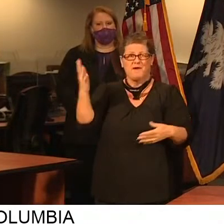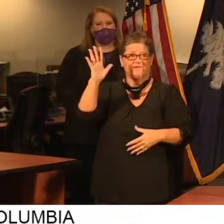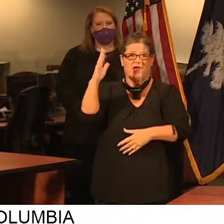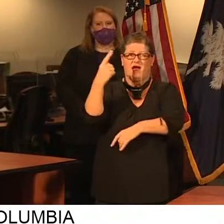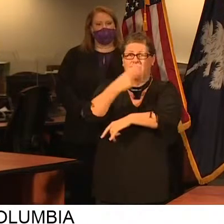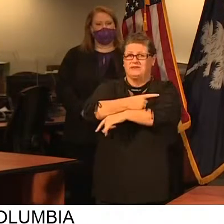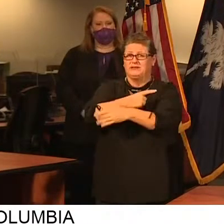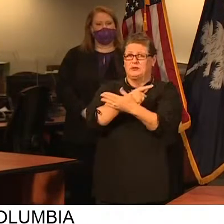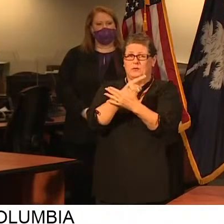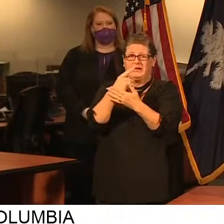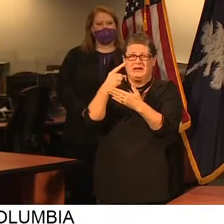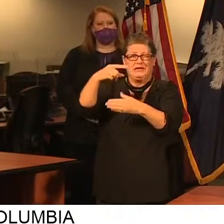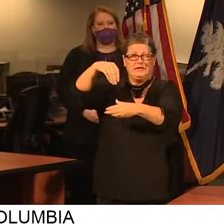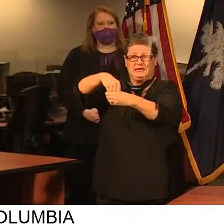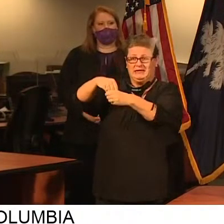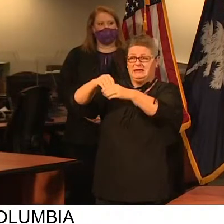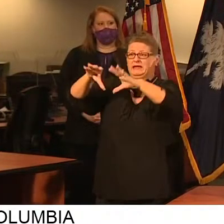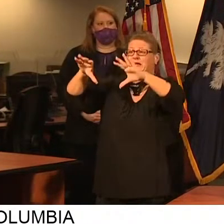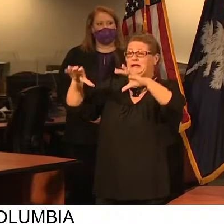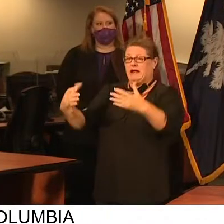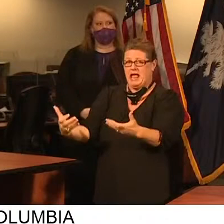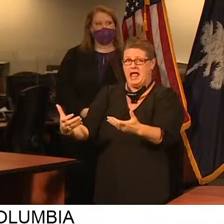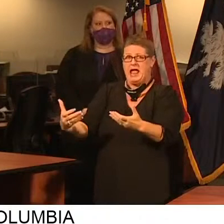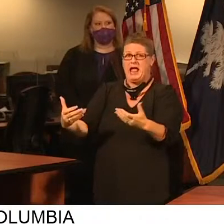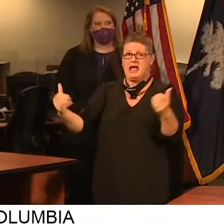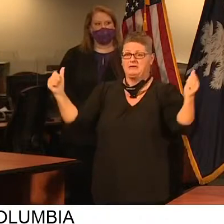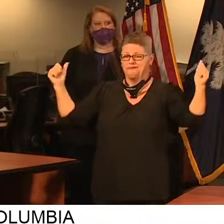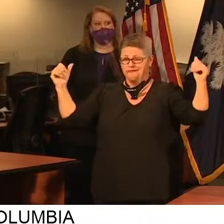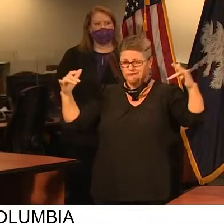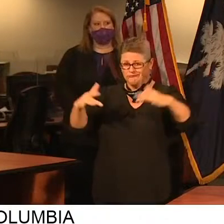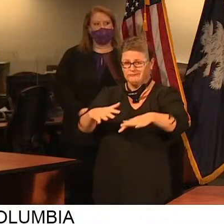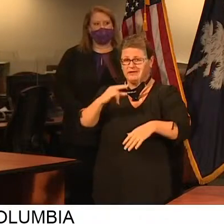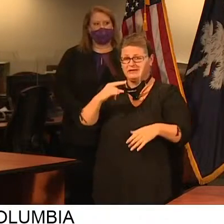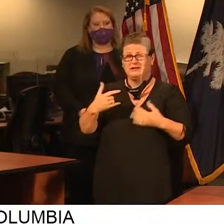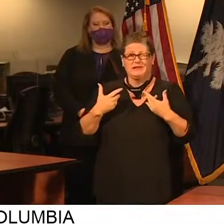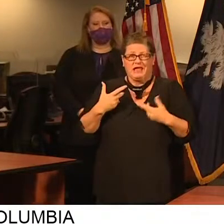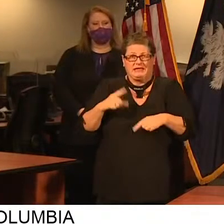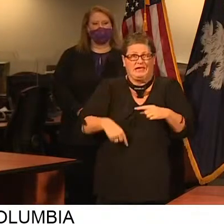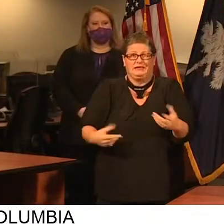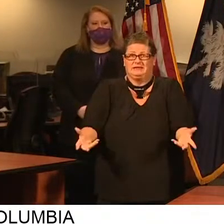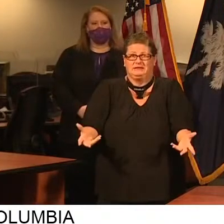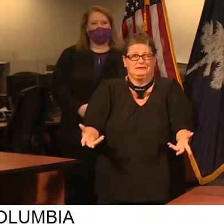-to-face education to the children. No authority.